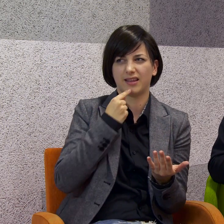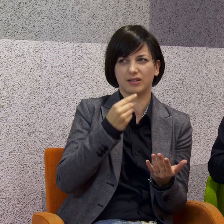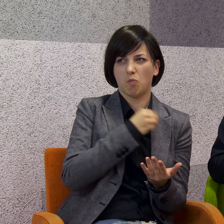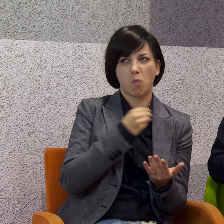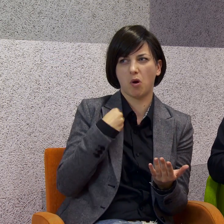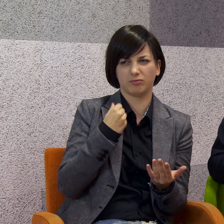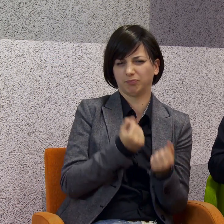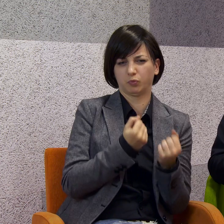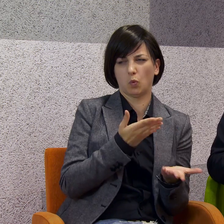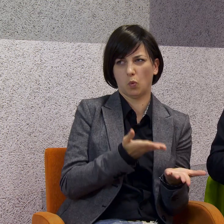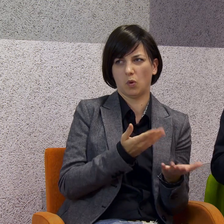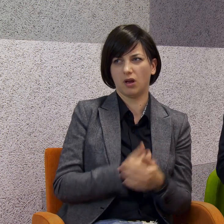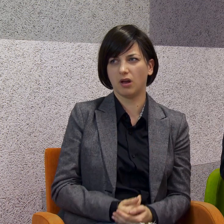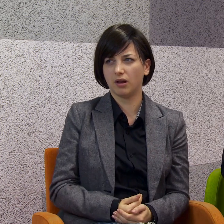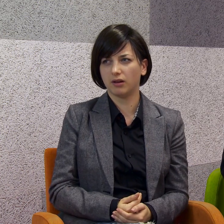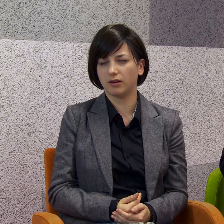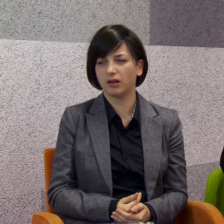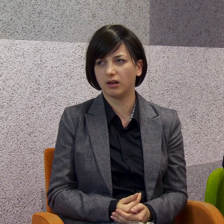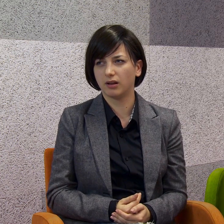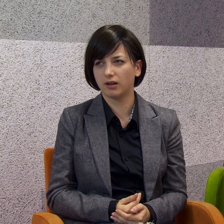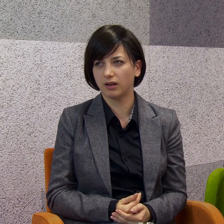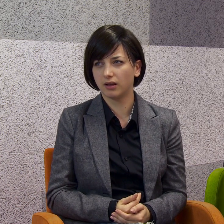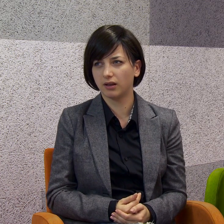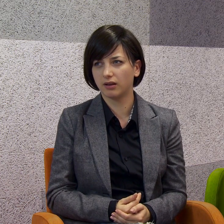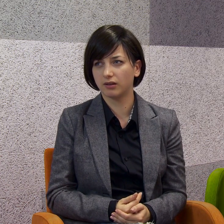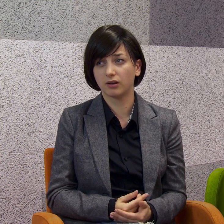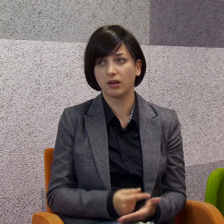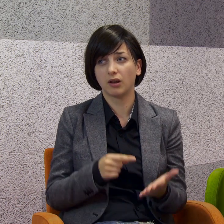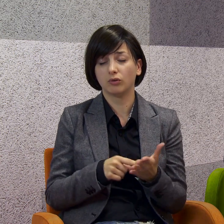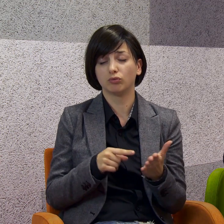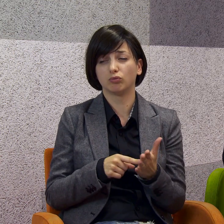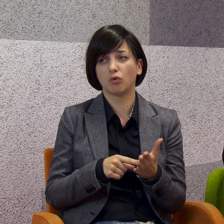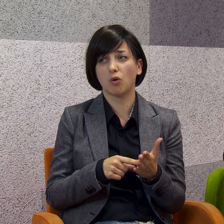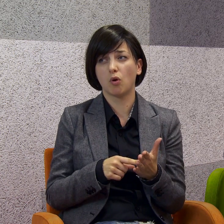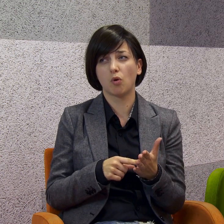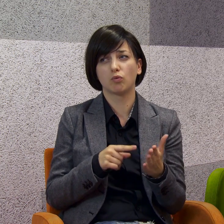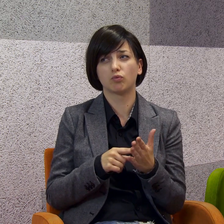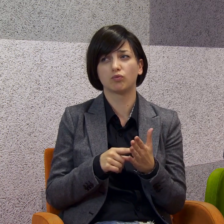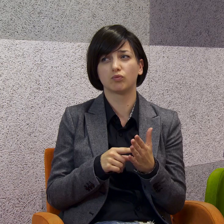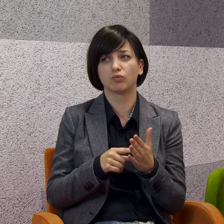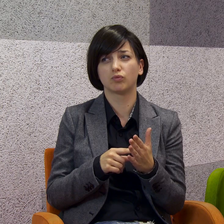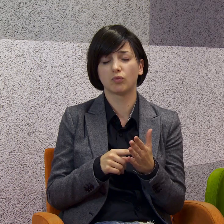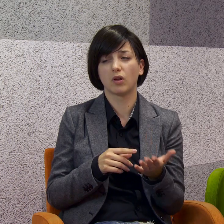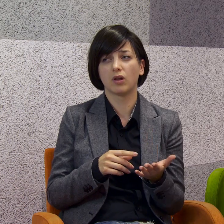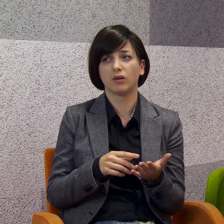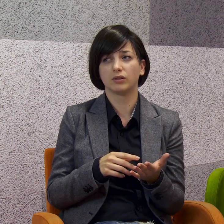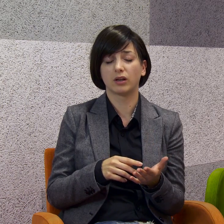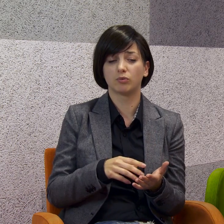That's why this is a big challenge to communicate with deaf using only